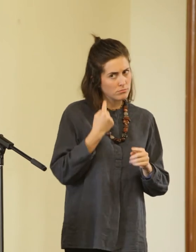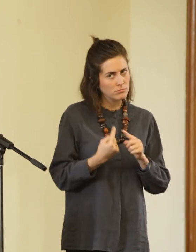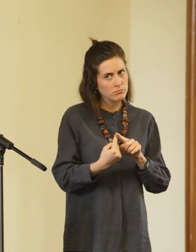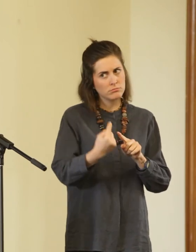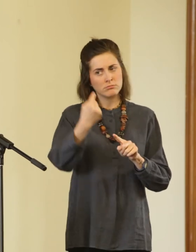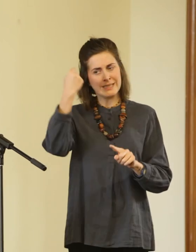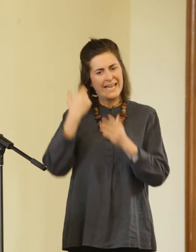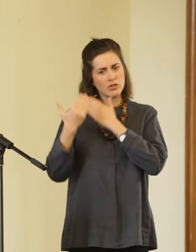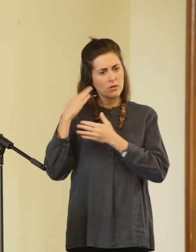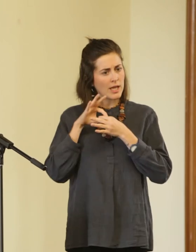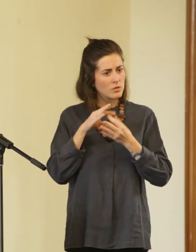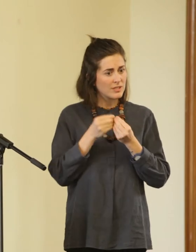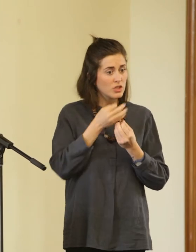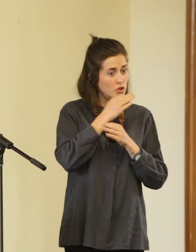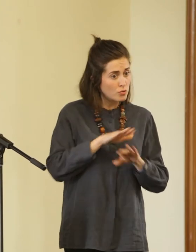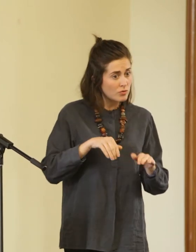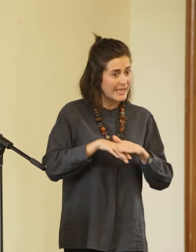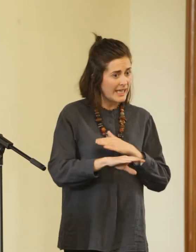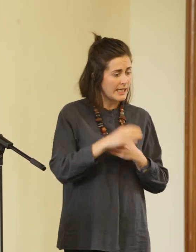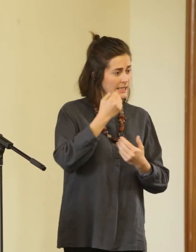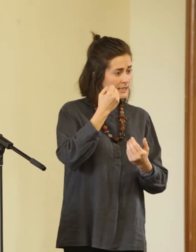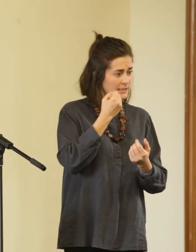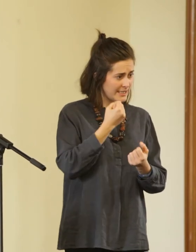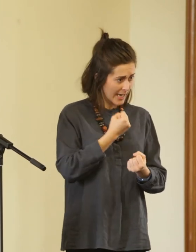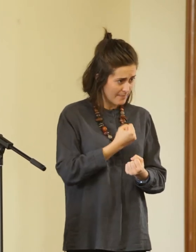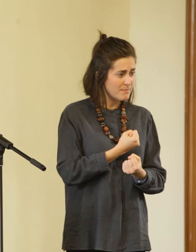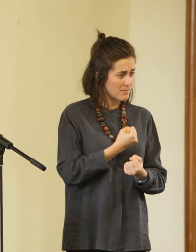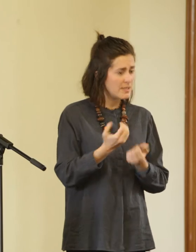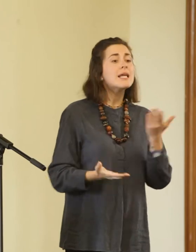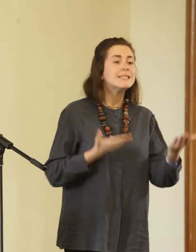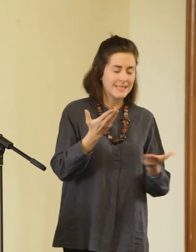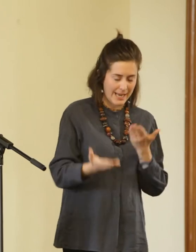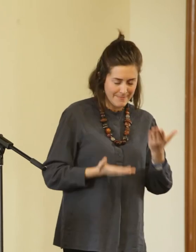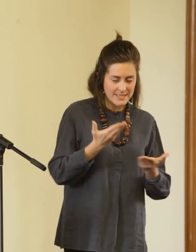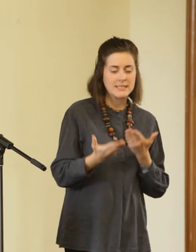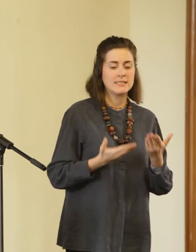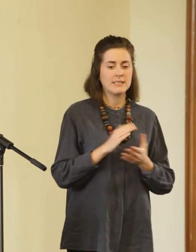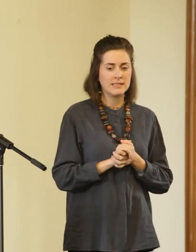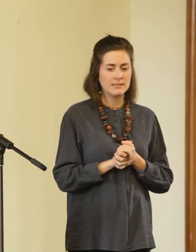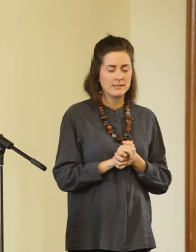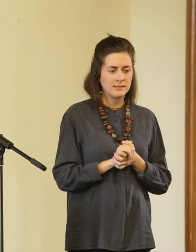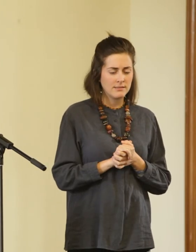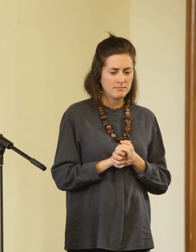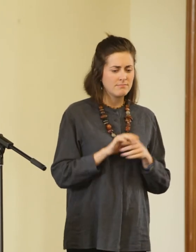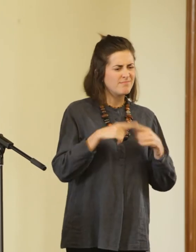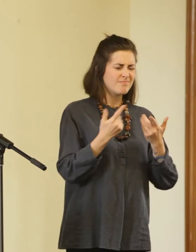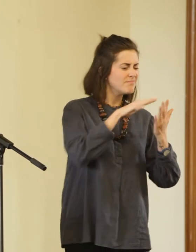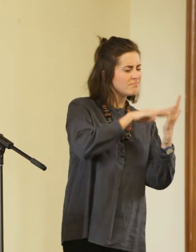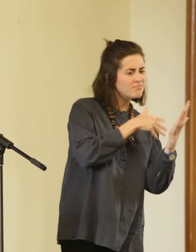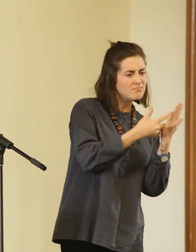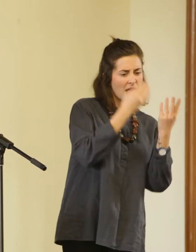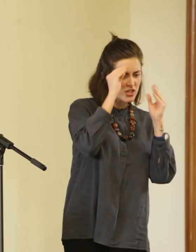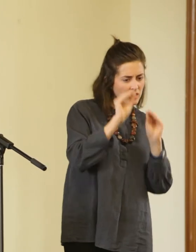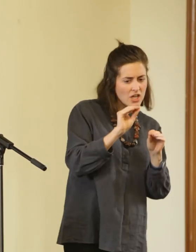between children in entertainment in Victorian times, the emergence of a pedagogical and participatory model of practice in theatre for